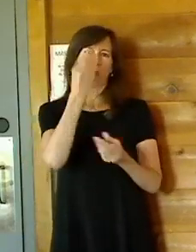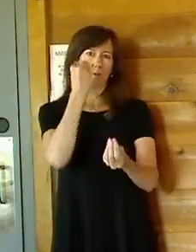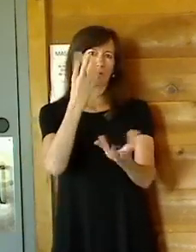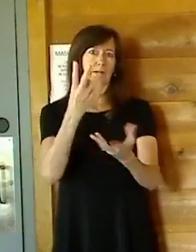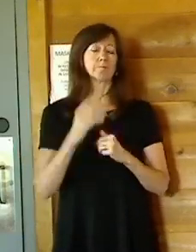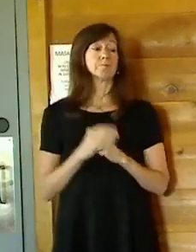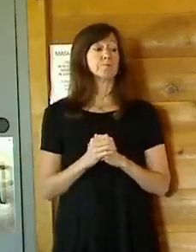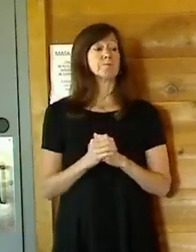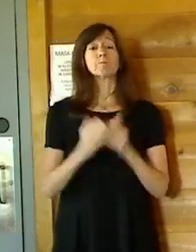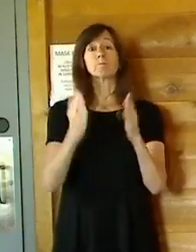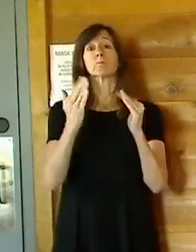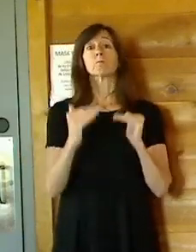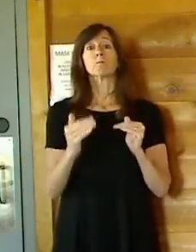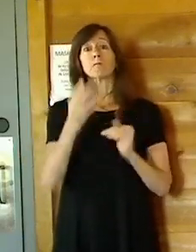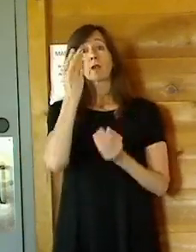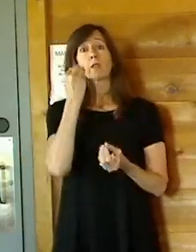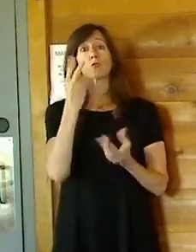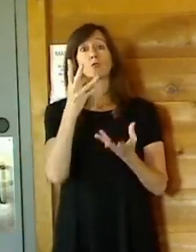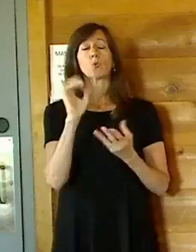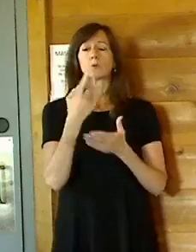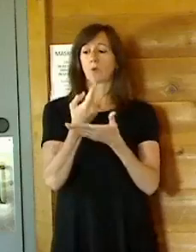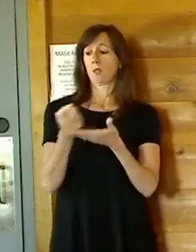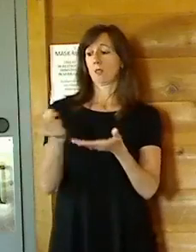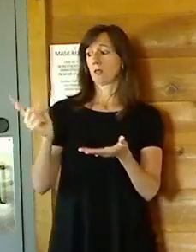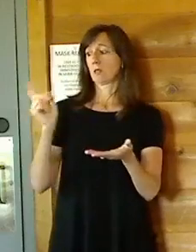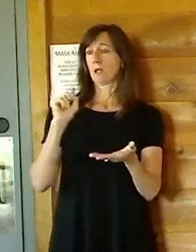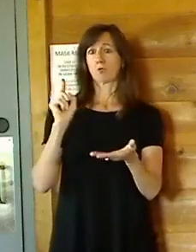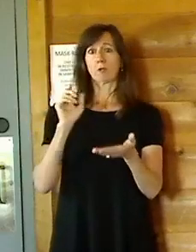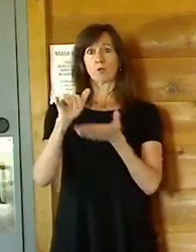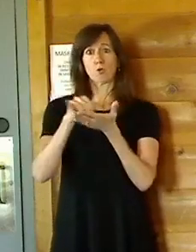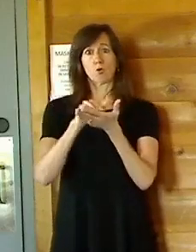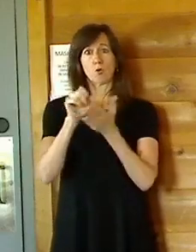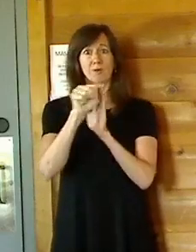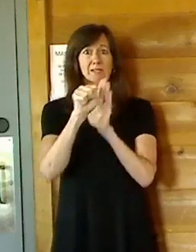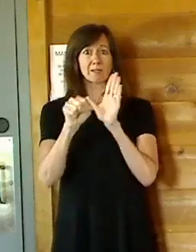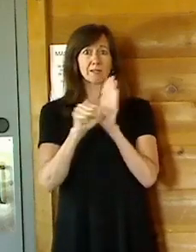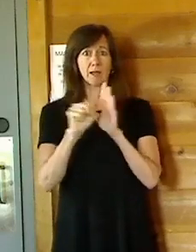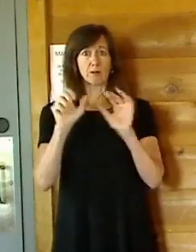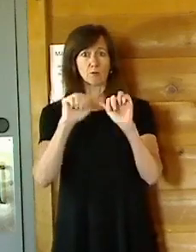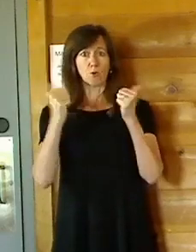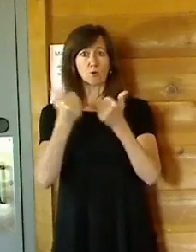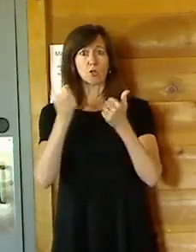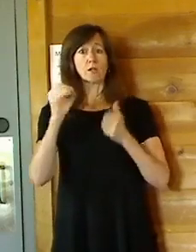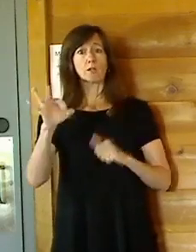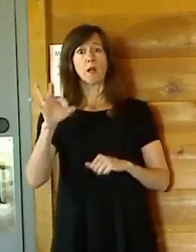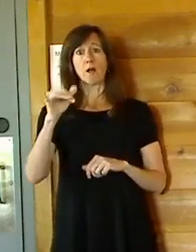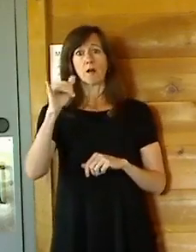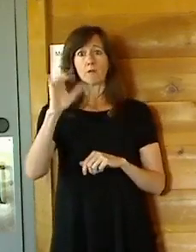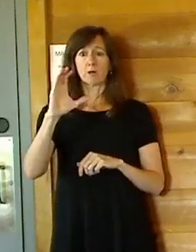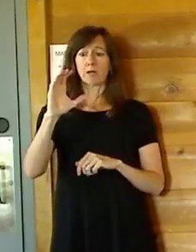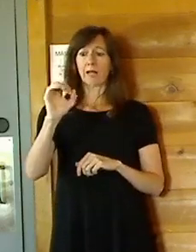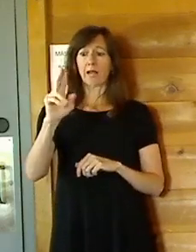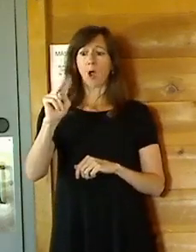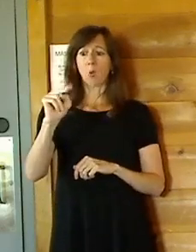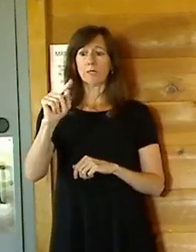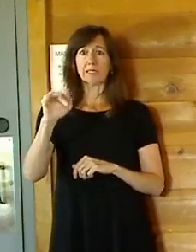last week, the New York State Association of Counties presented to the